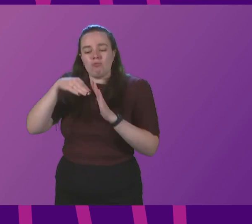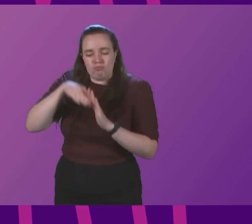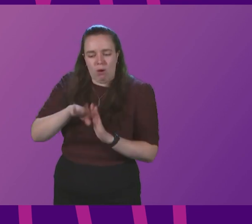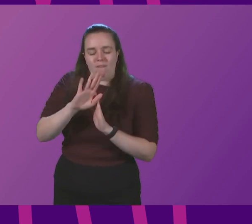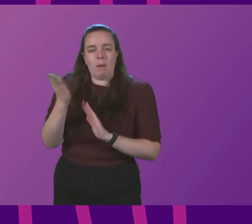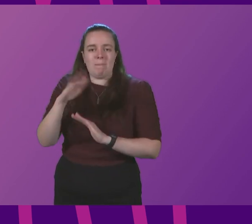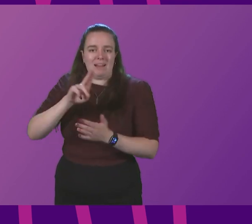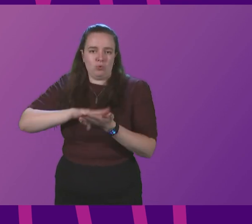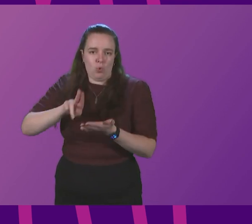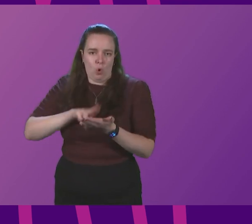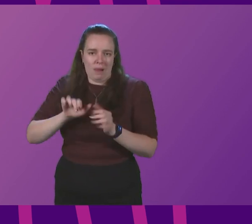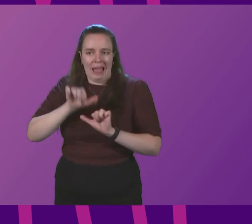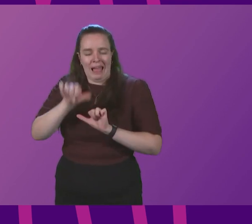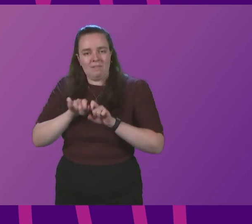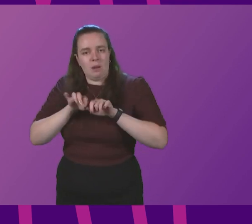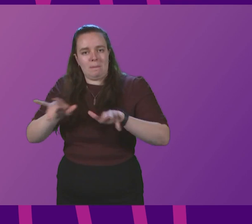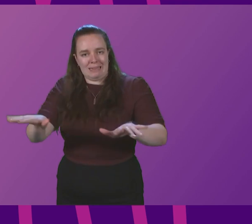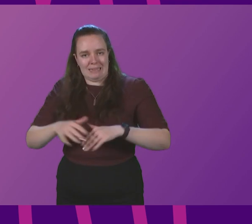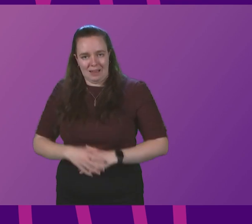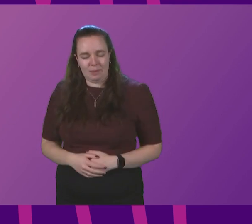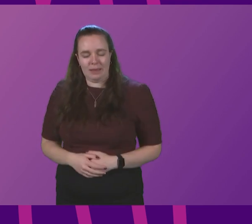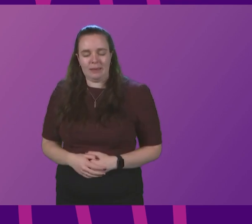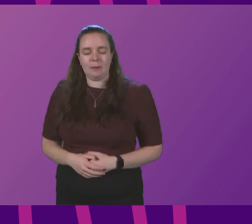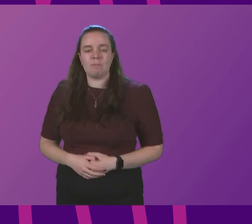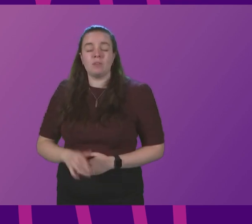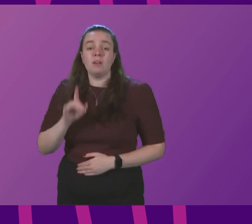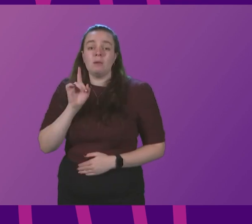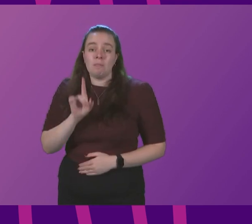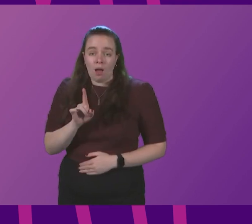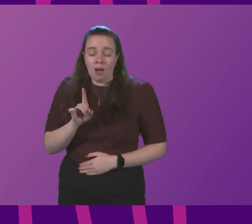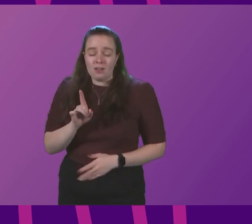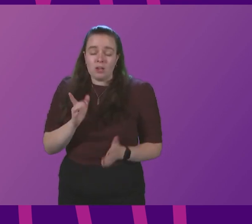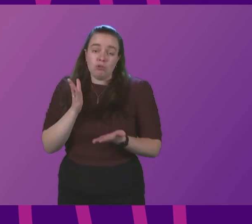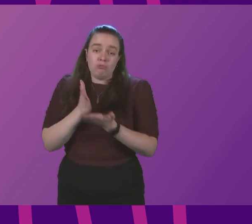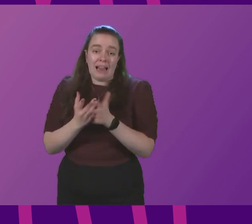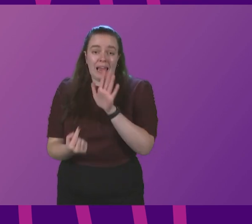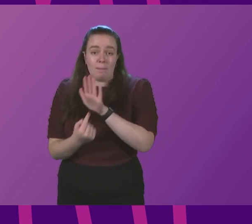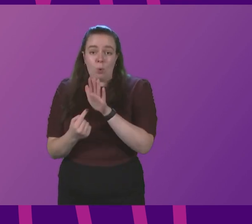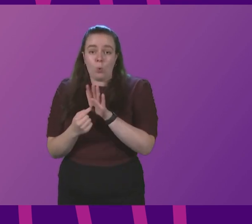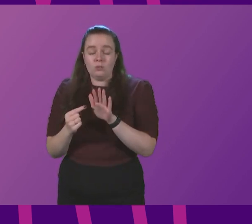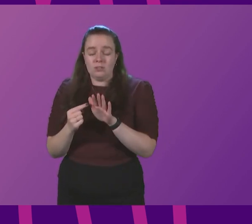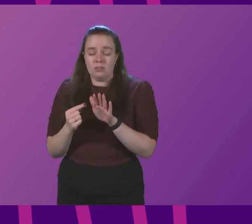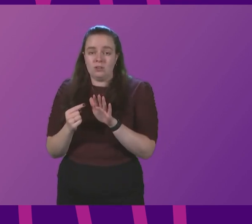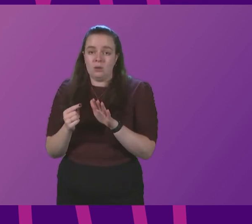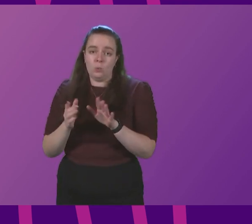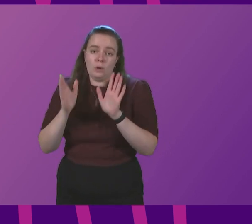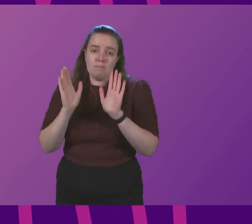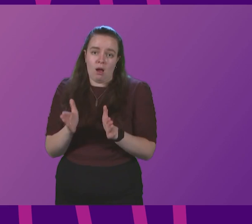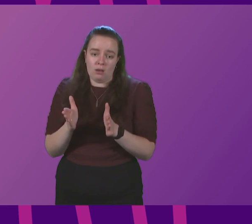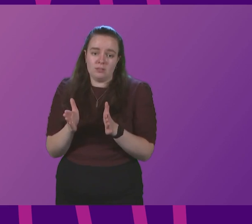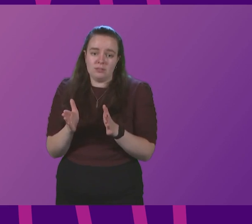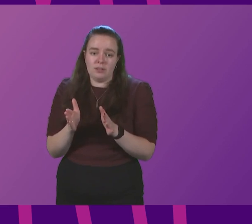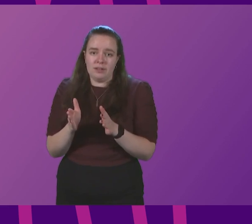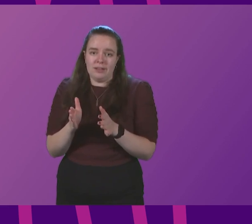normal as we come out of this pandemic. But in order to do that, it is really important not just that we drive down, well,